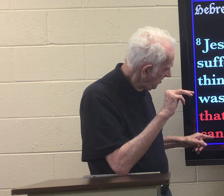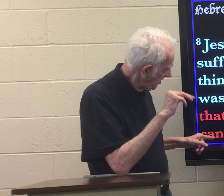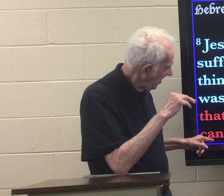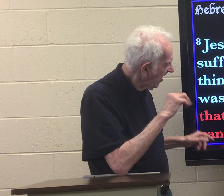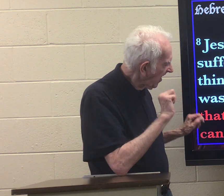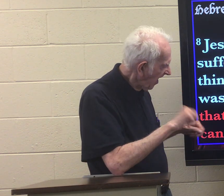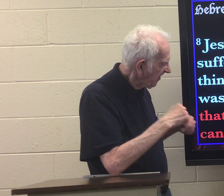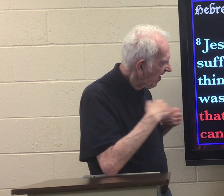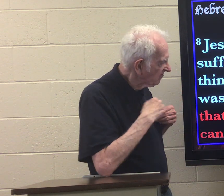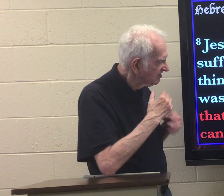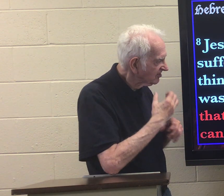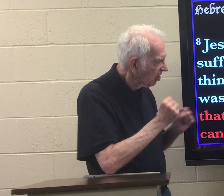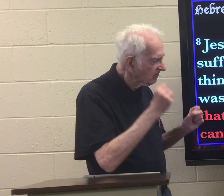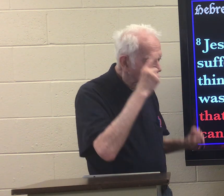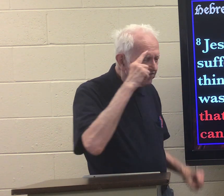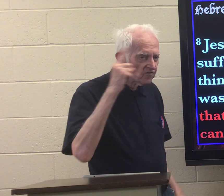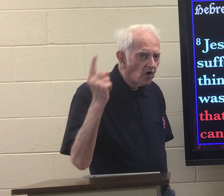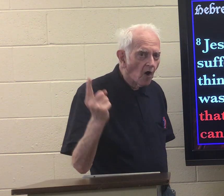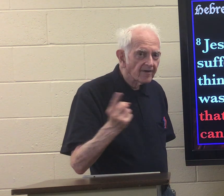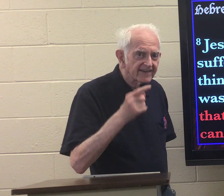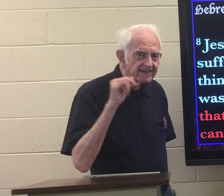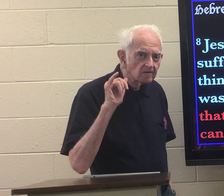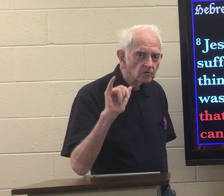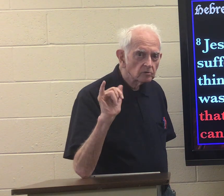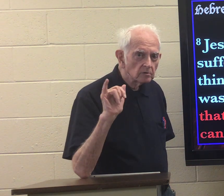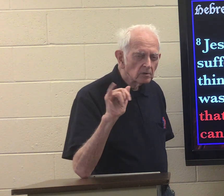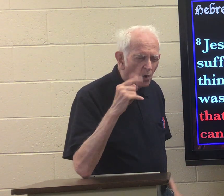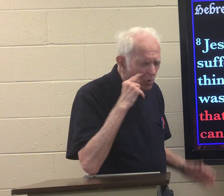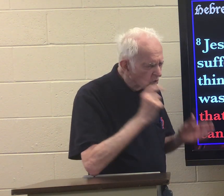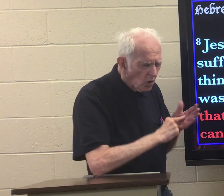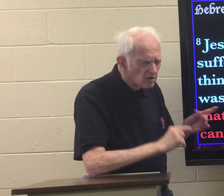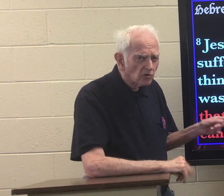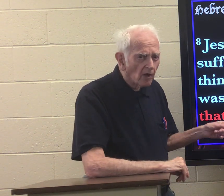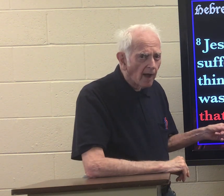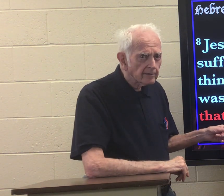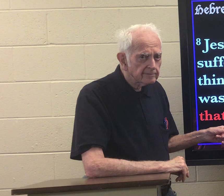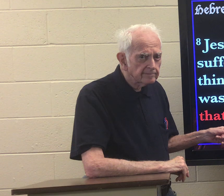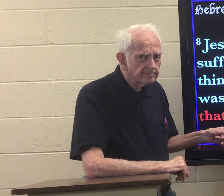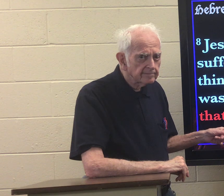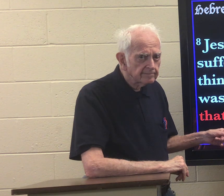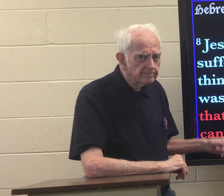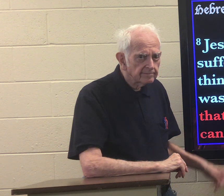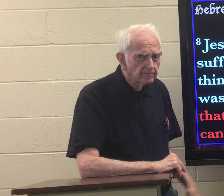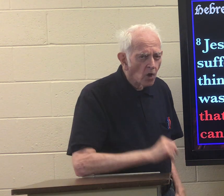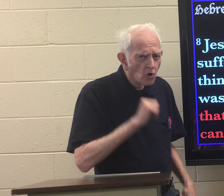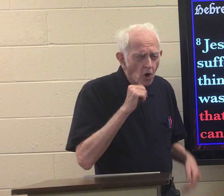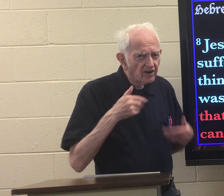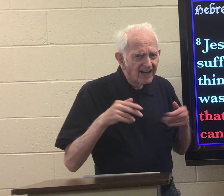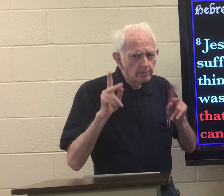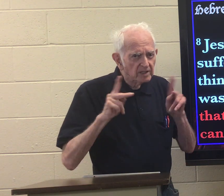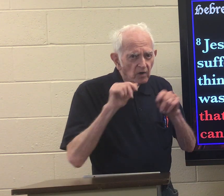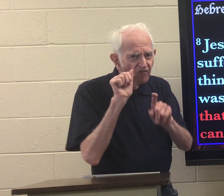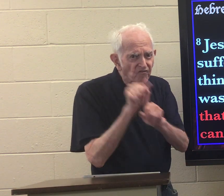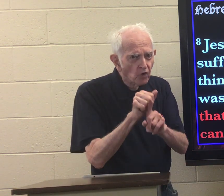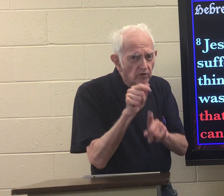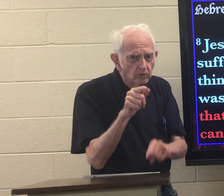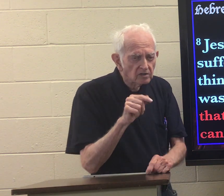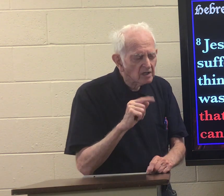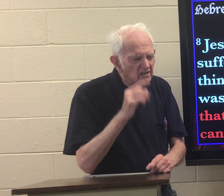him can have salvation forever you notice that don't let people